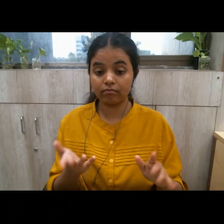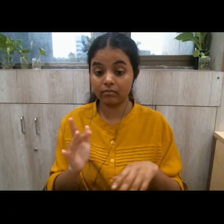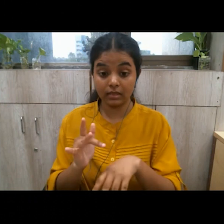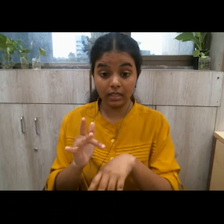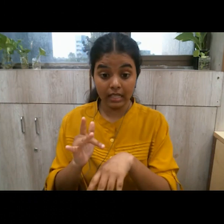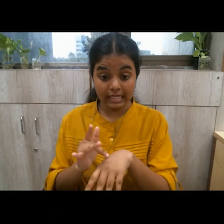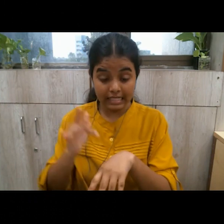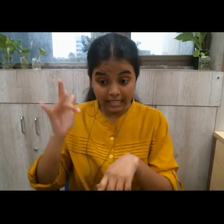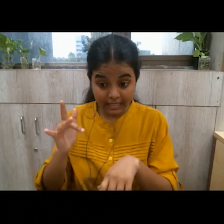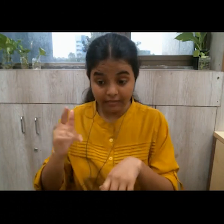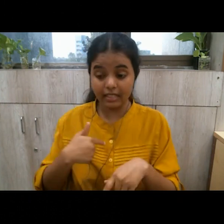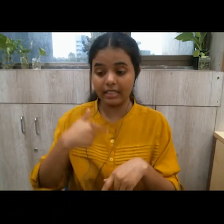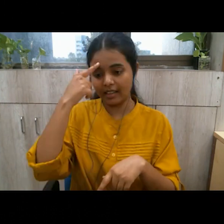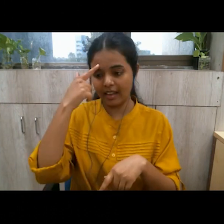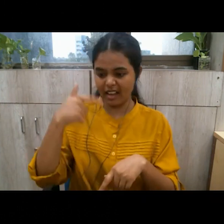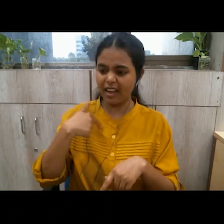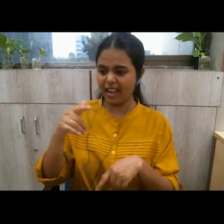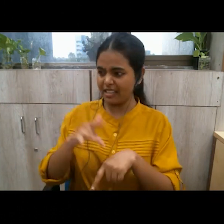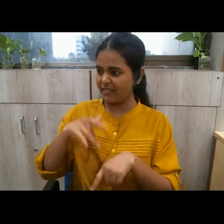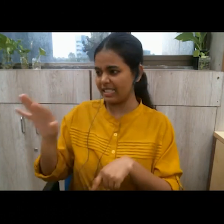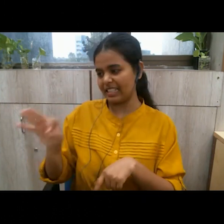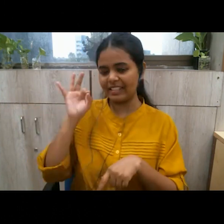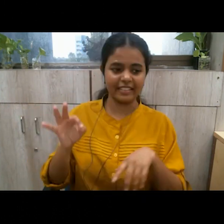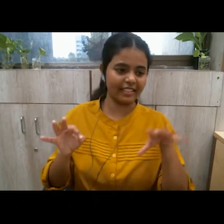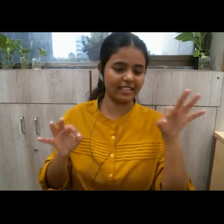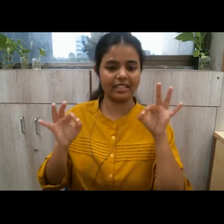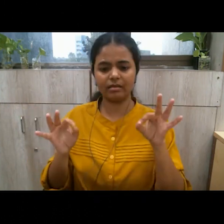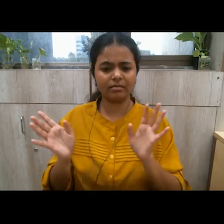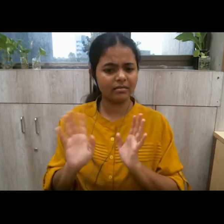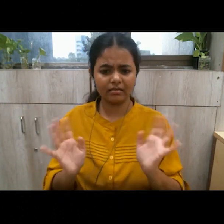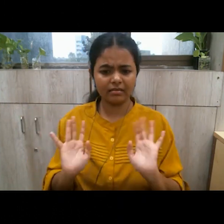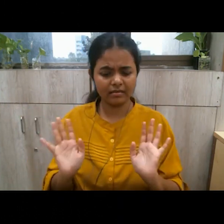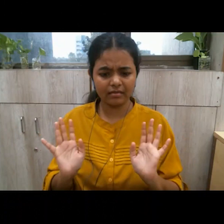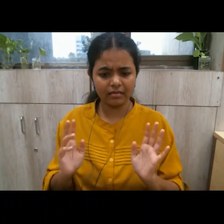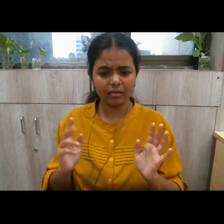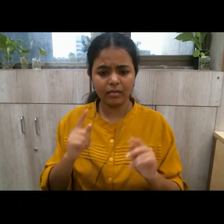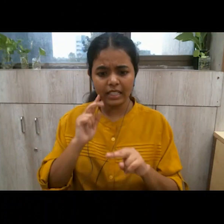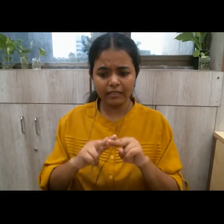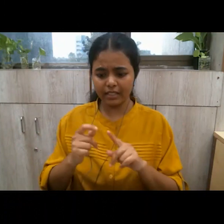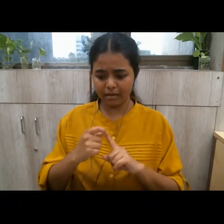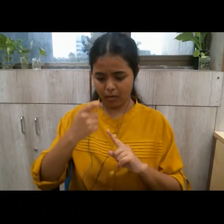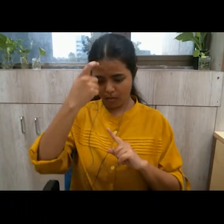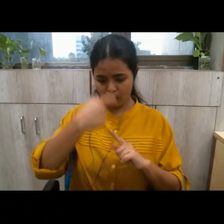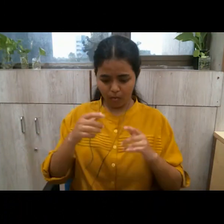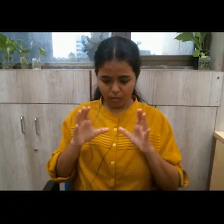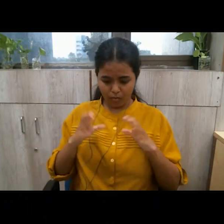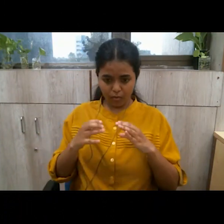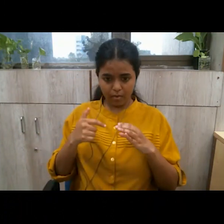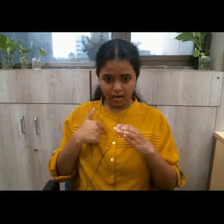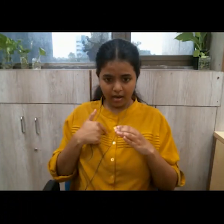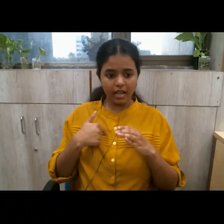sensitivity can never be selective you cannot be selective towards your group